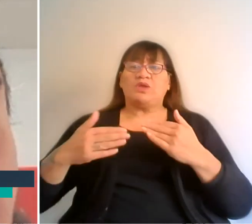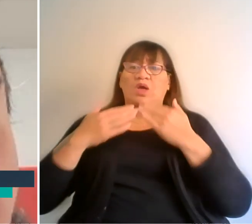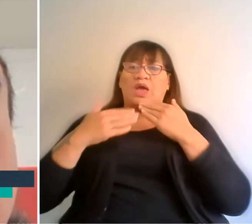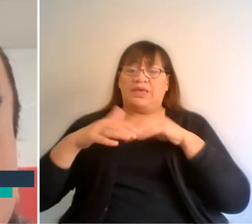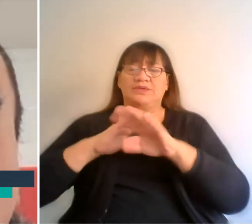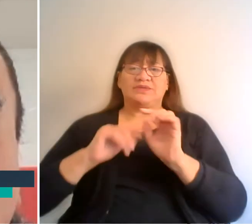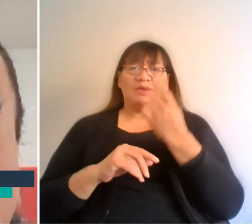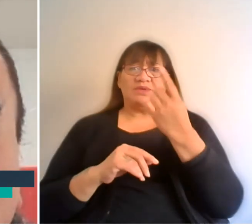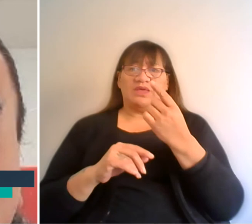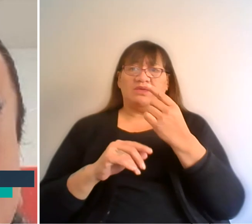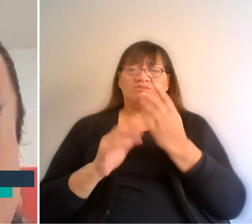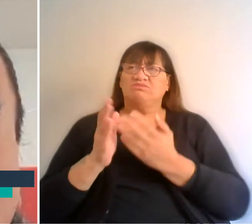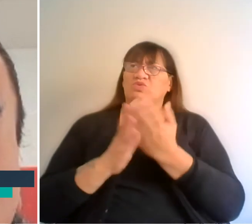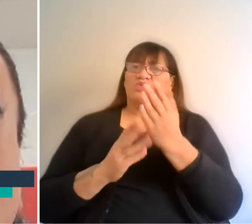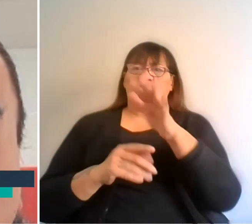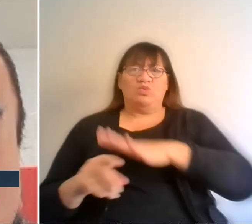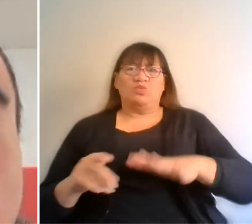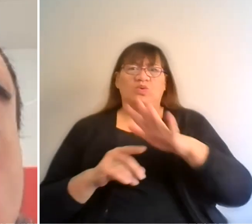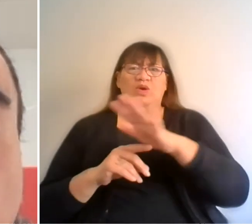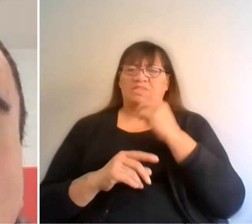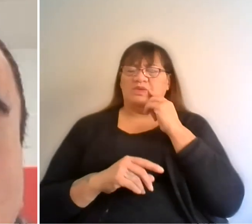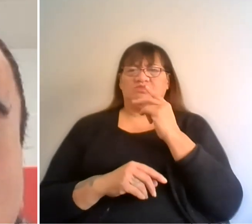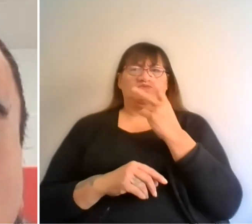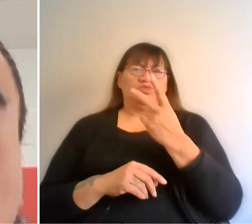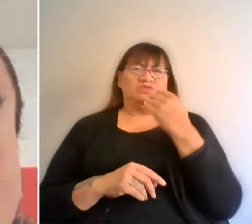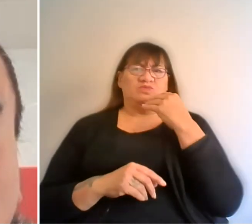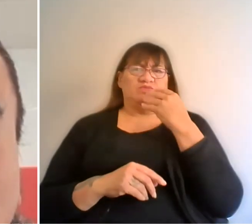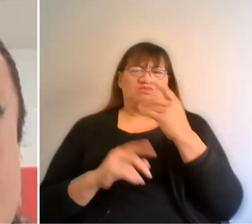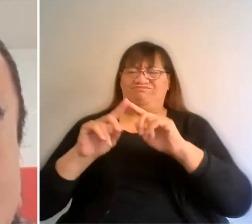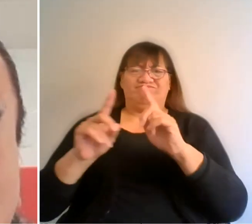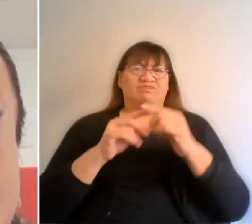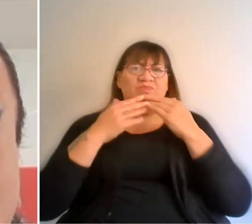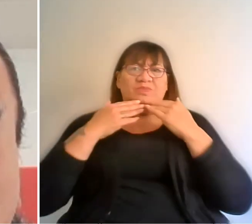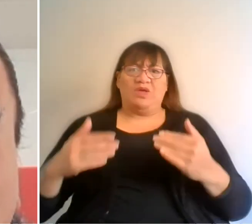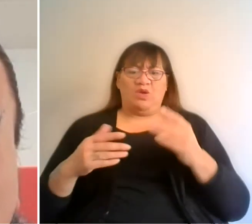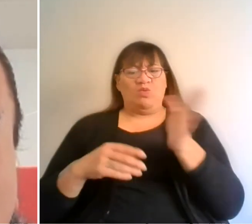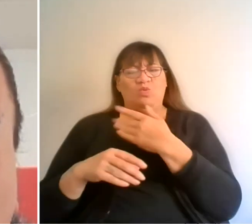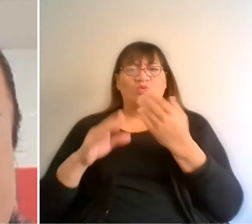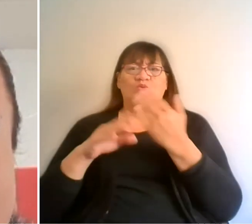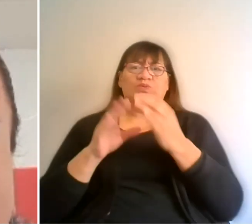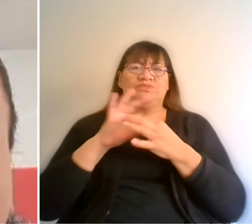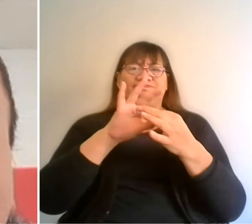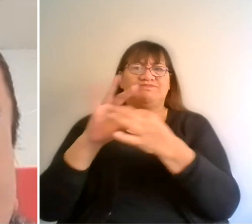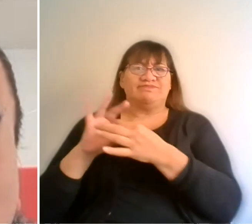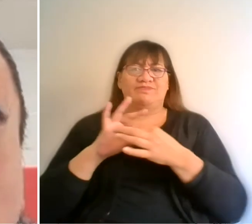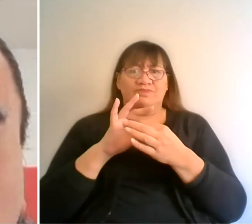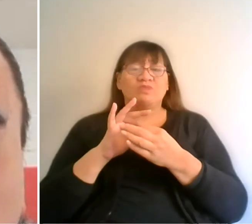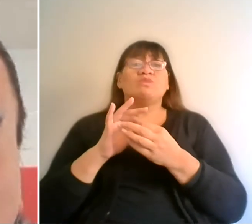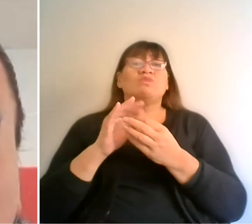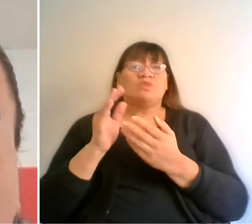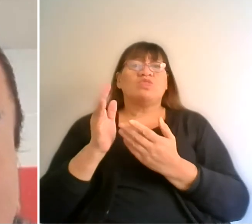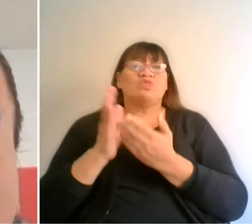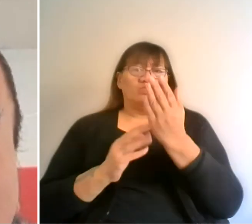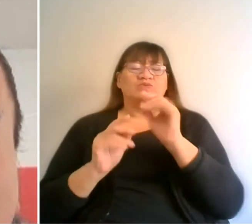wā o te 39 te rahinga o ngā marae ko Piritahi mai i raro mai te maru o te kotahi o